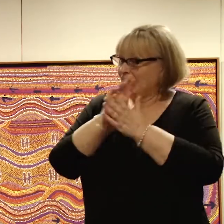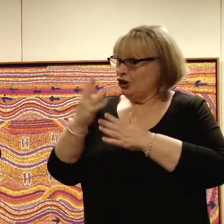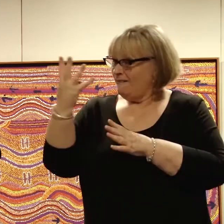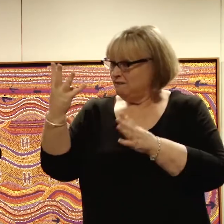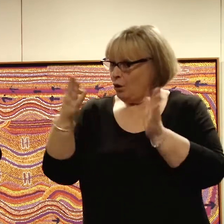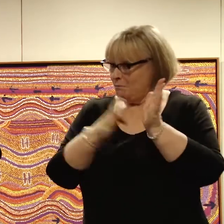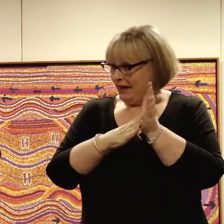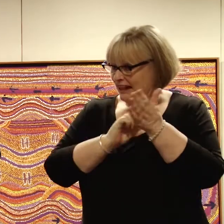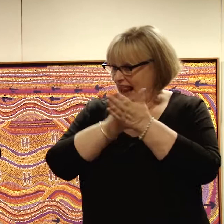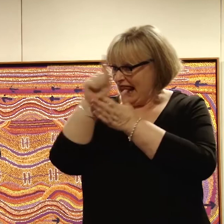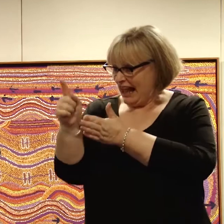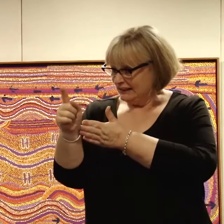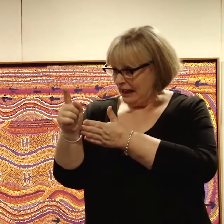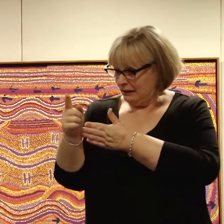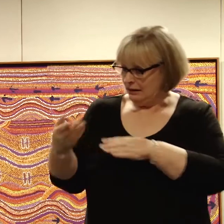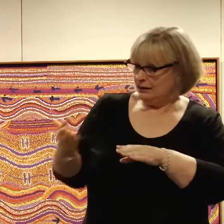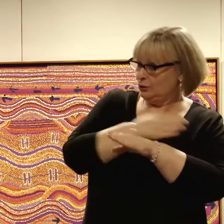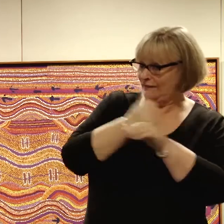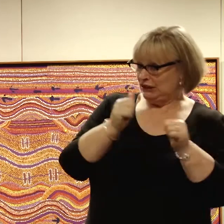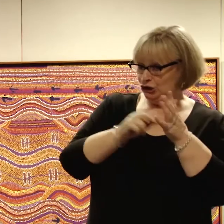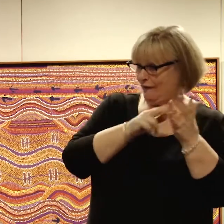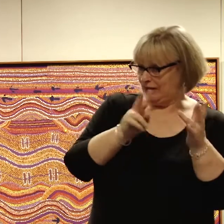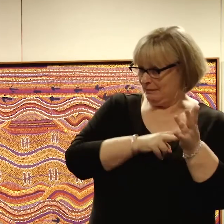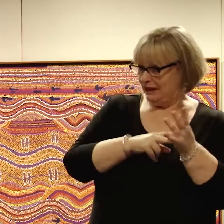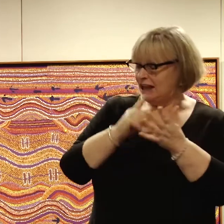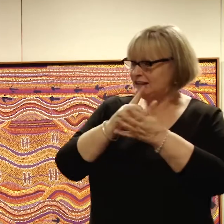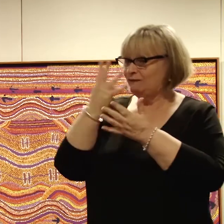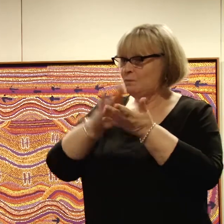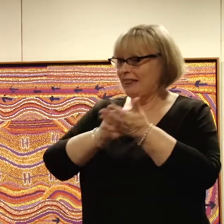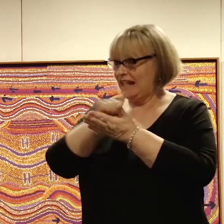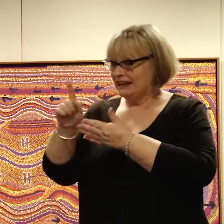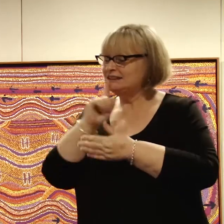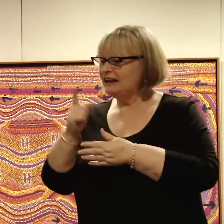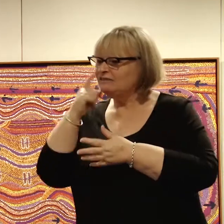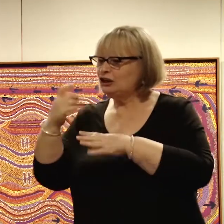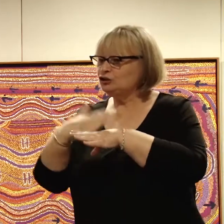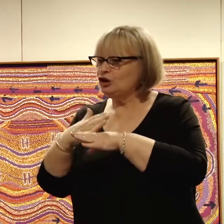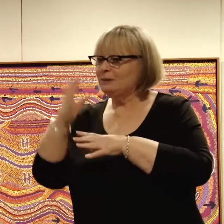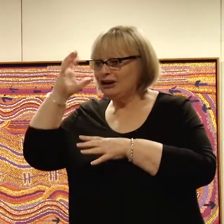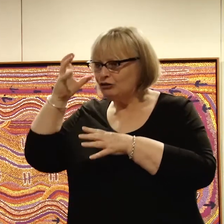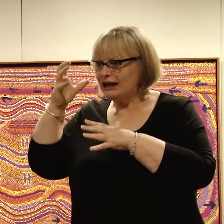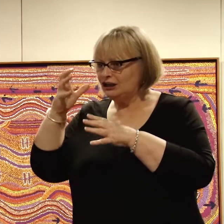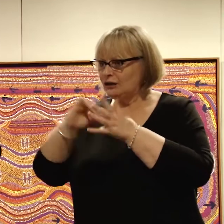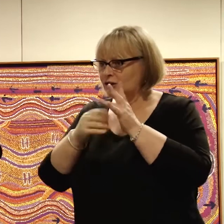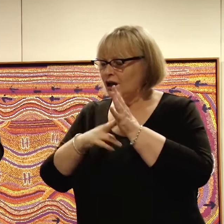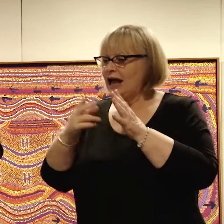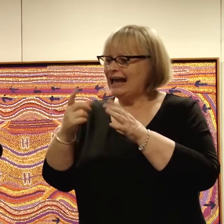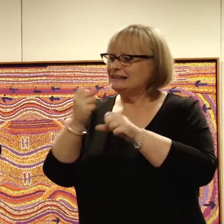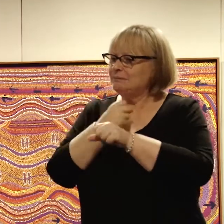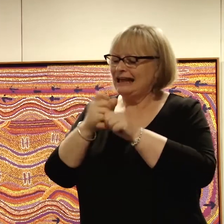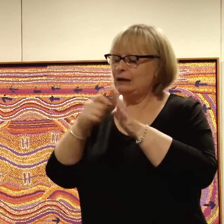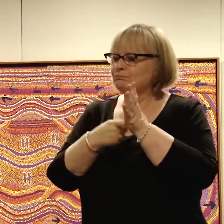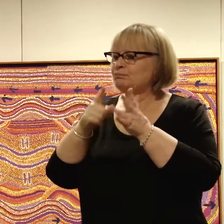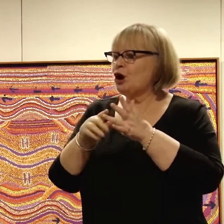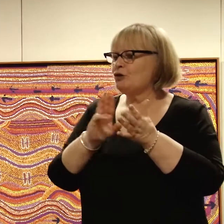four months after school had finished the previous November, and said that he'd lined me up a job at a radio station as an assistant commercial and promo